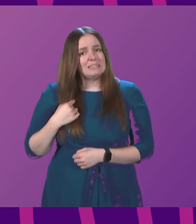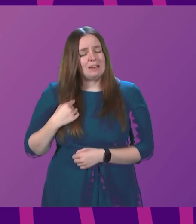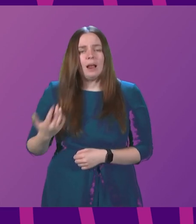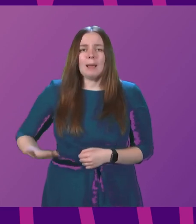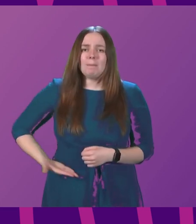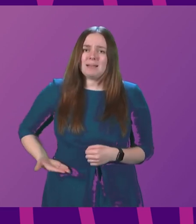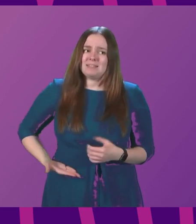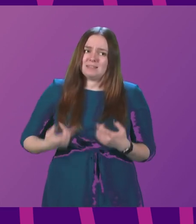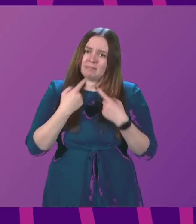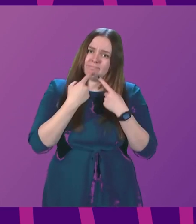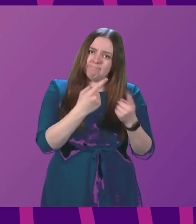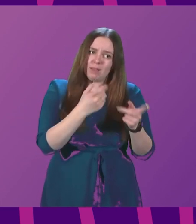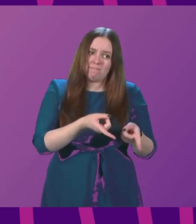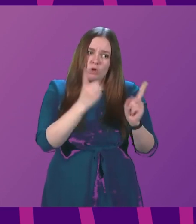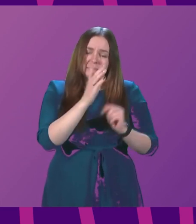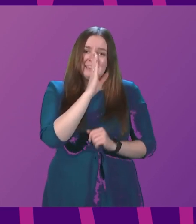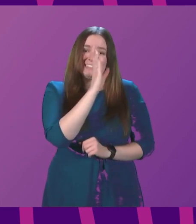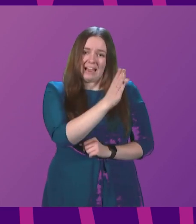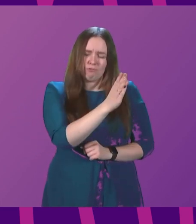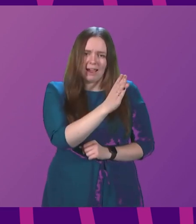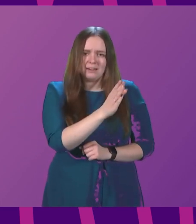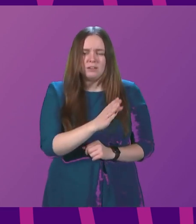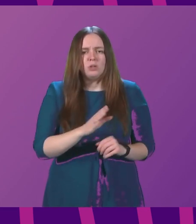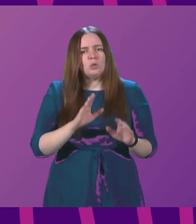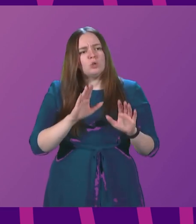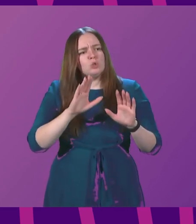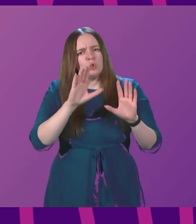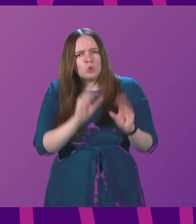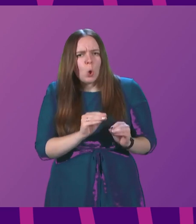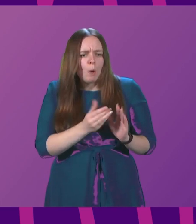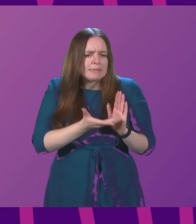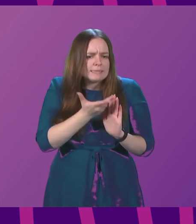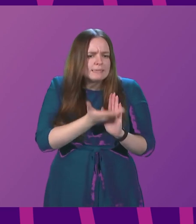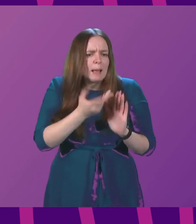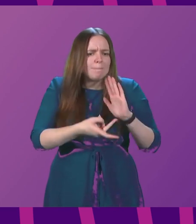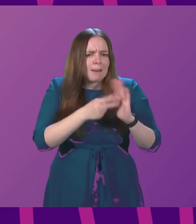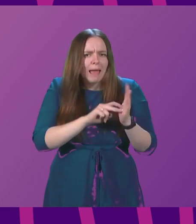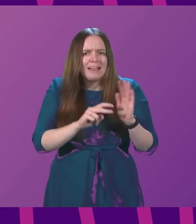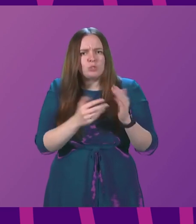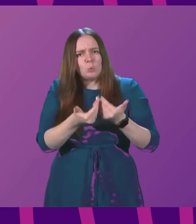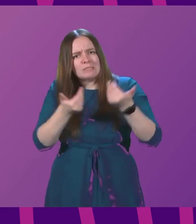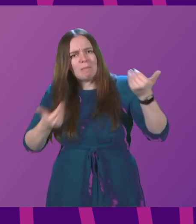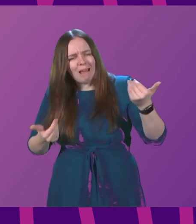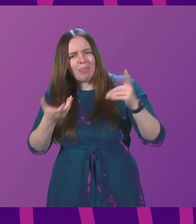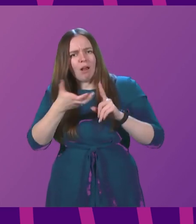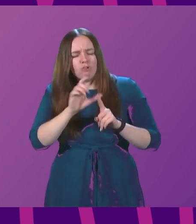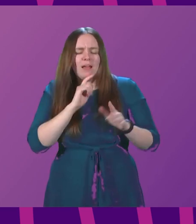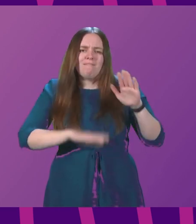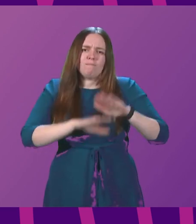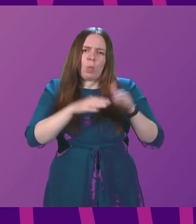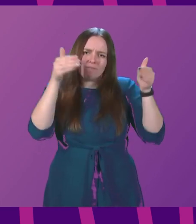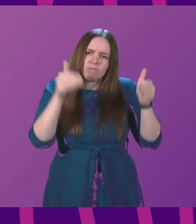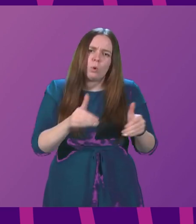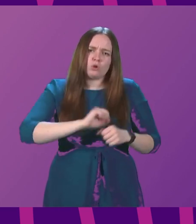told the First Minister directly, stop ramping up plans to split up our country and fully focus on Scotland's